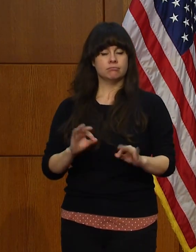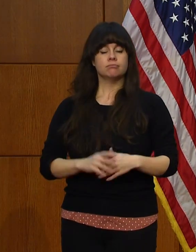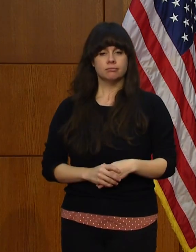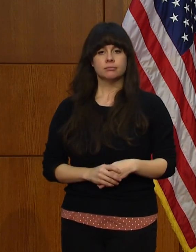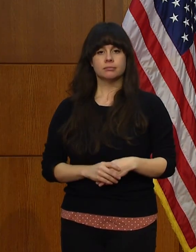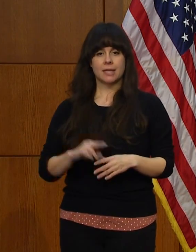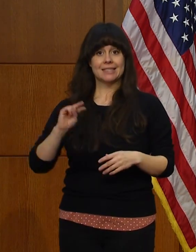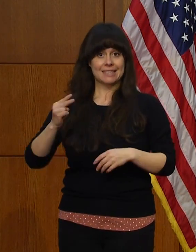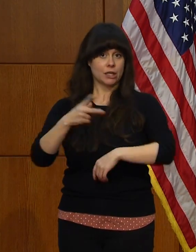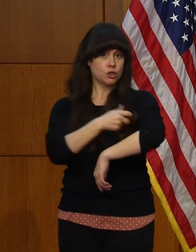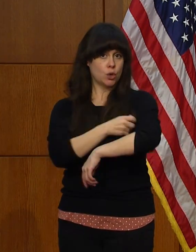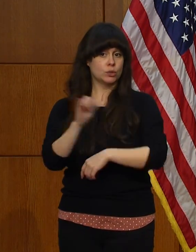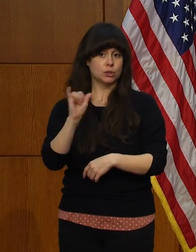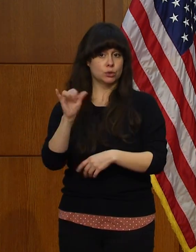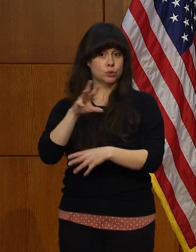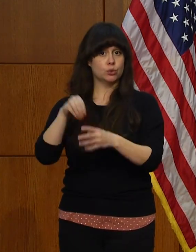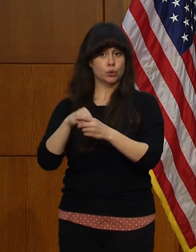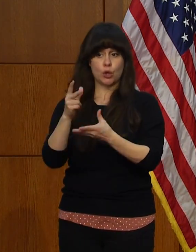second doses within three weeks thereafter. 15,000